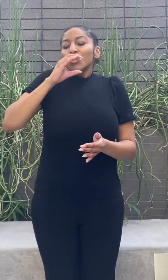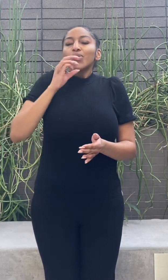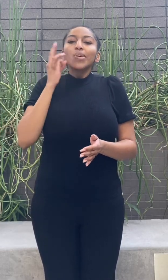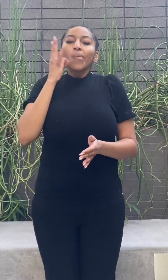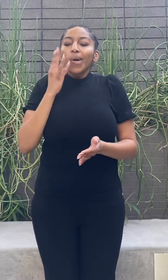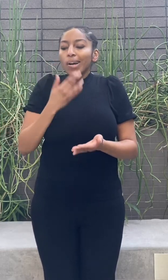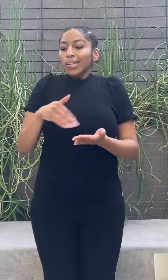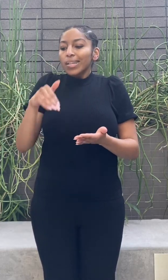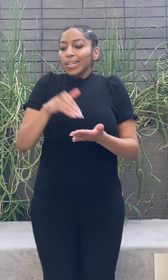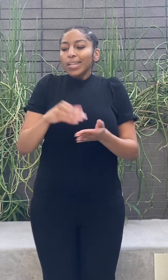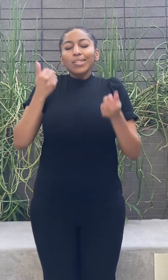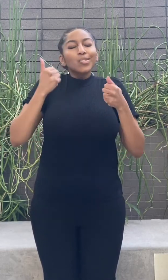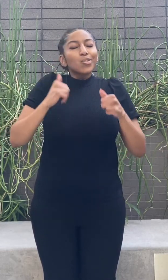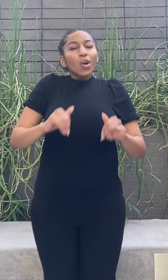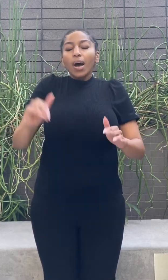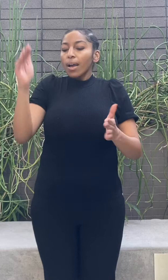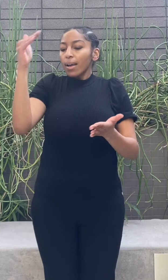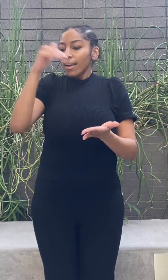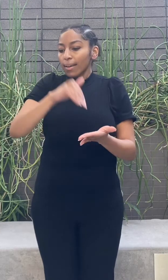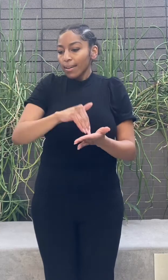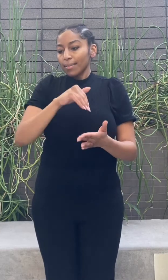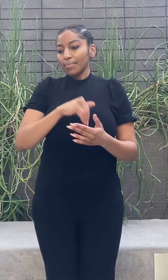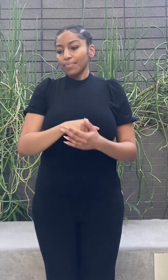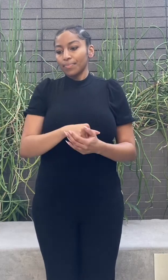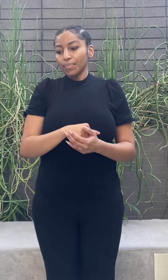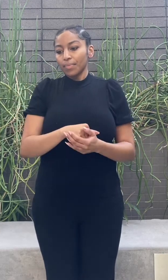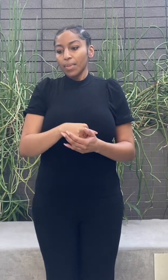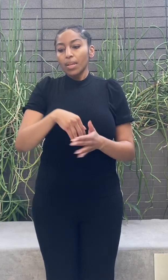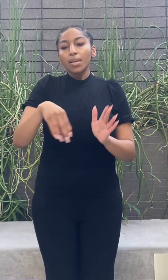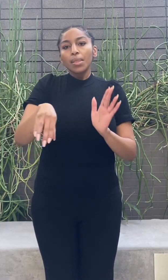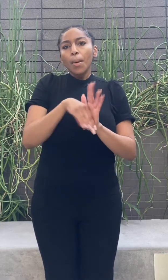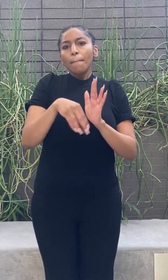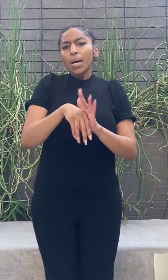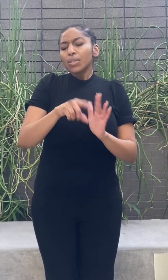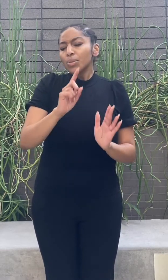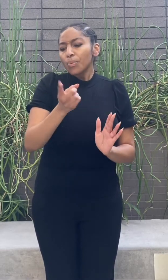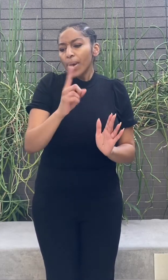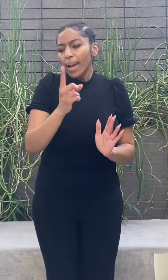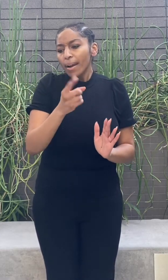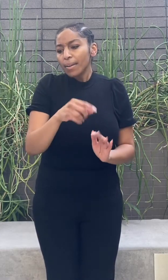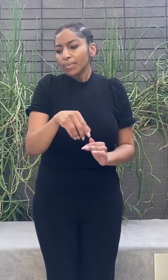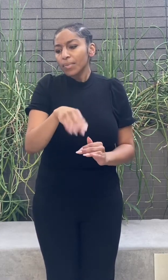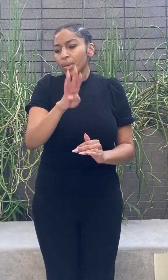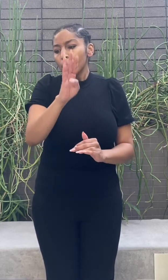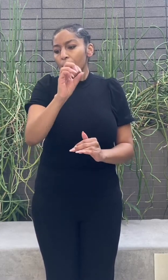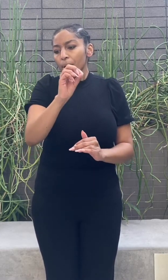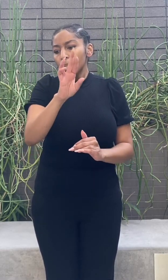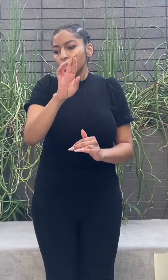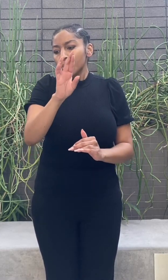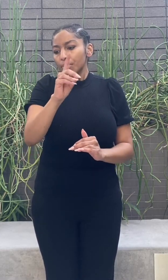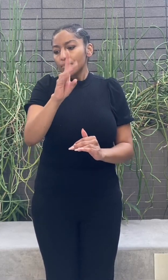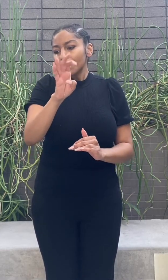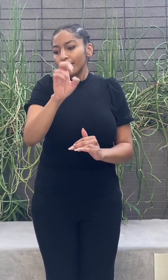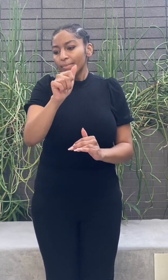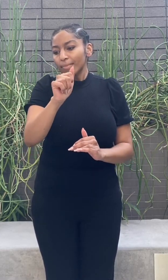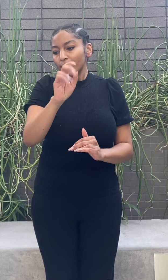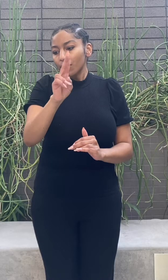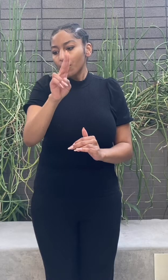Bordeaux ring at 1904, a full minute the Wednesday after I've learned